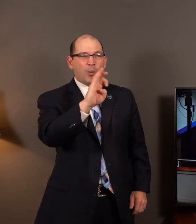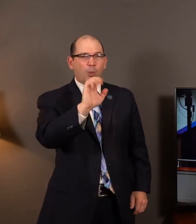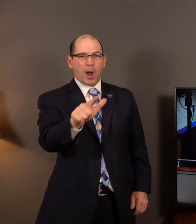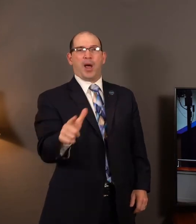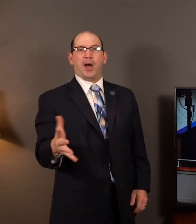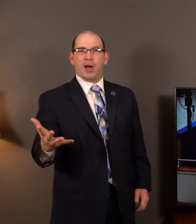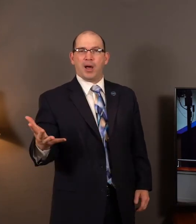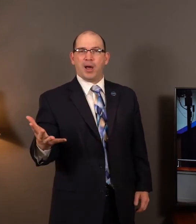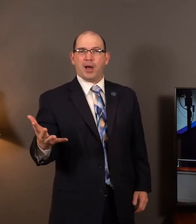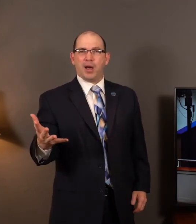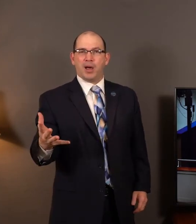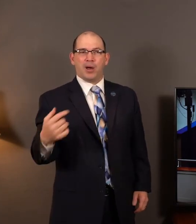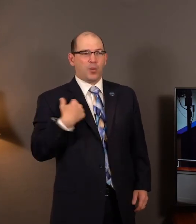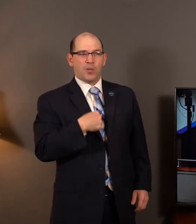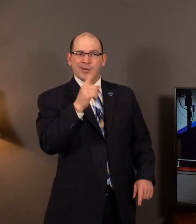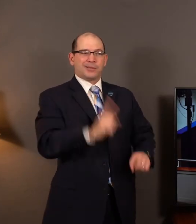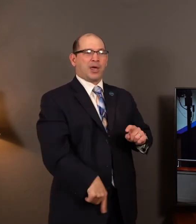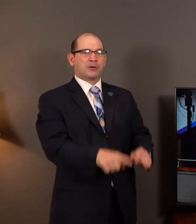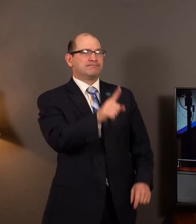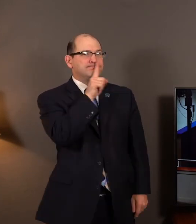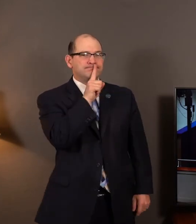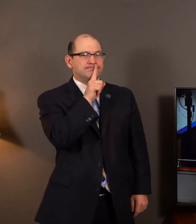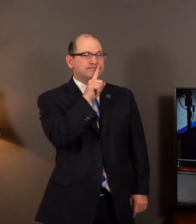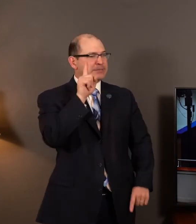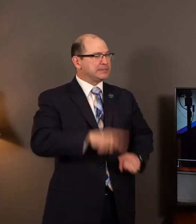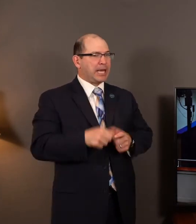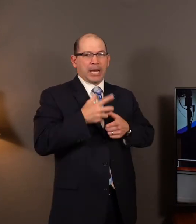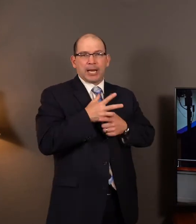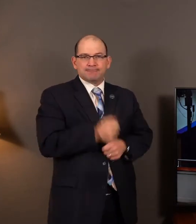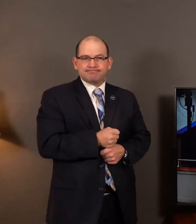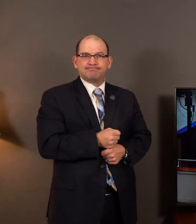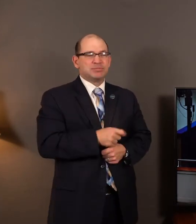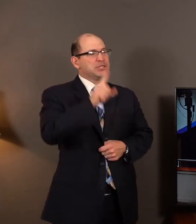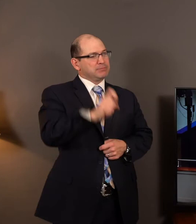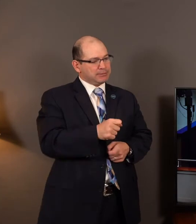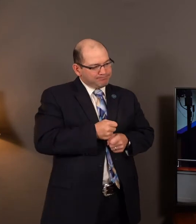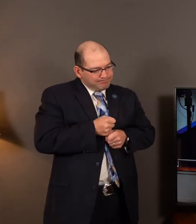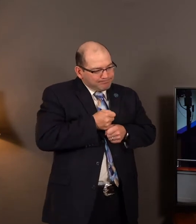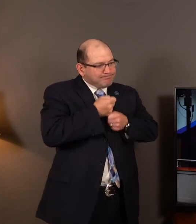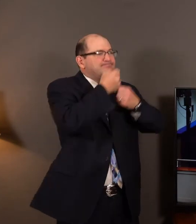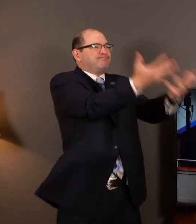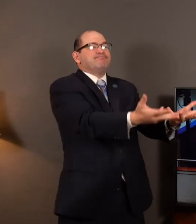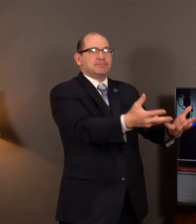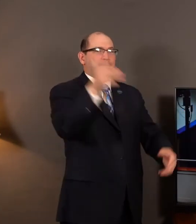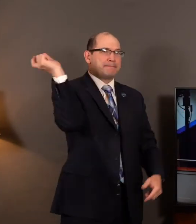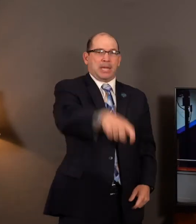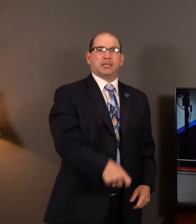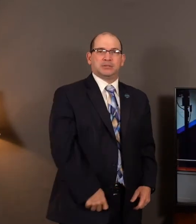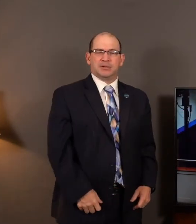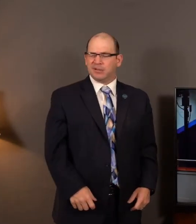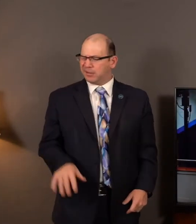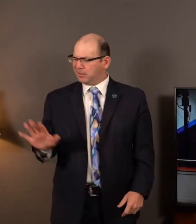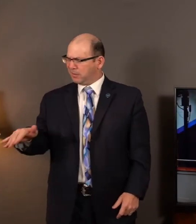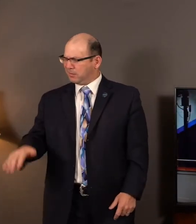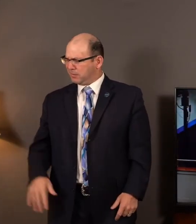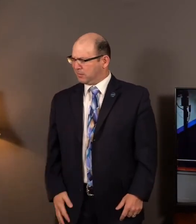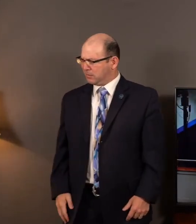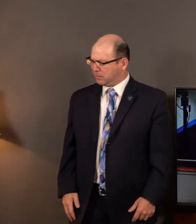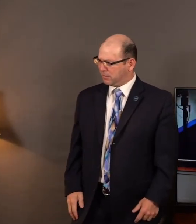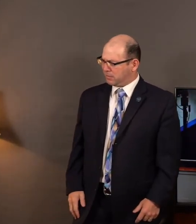We cannot hold our peace in this desperate hour. You say, yeah, but Gabe, we live in